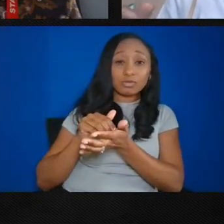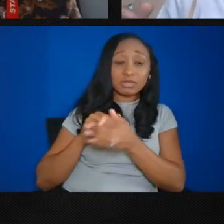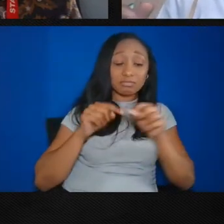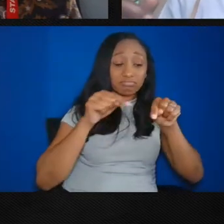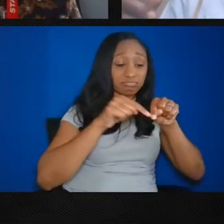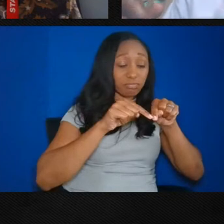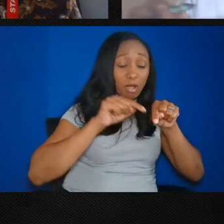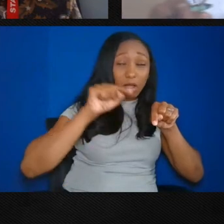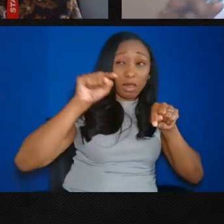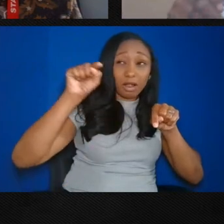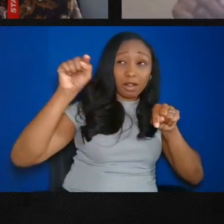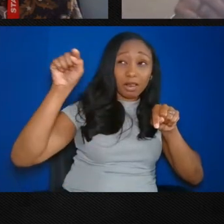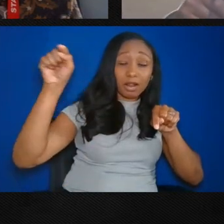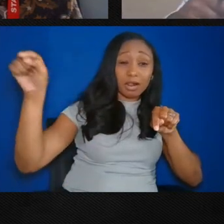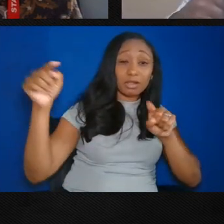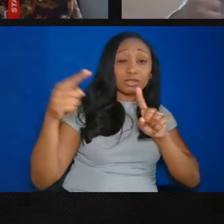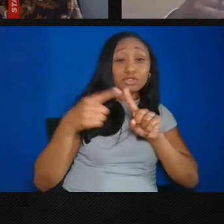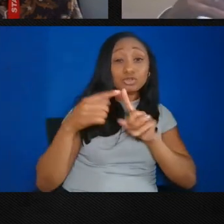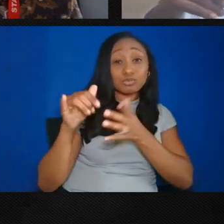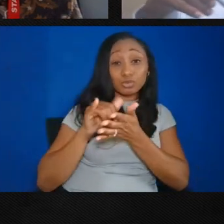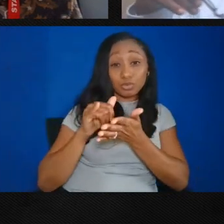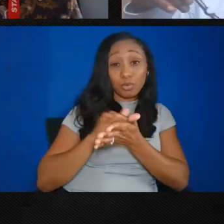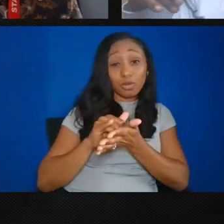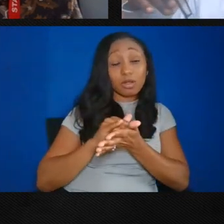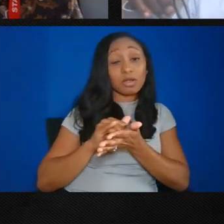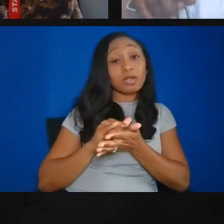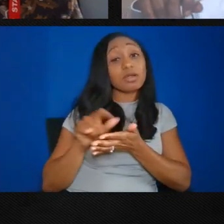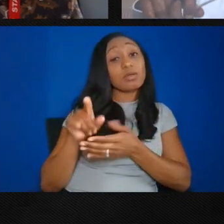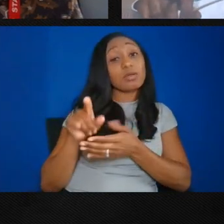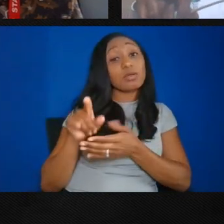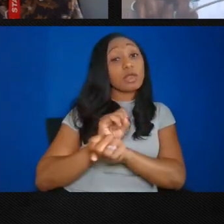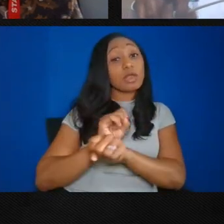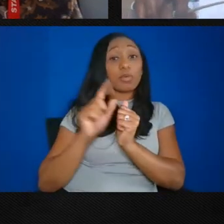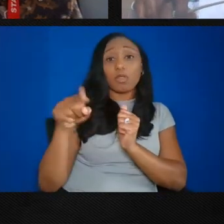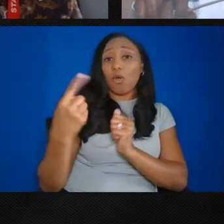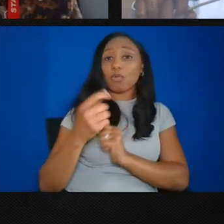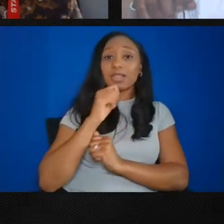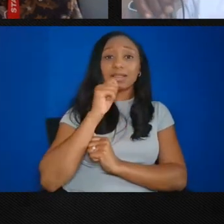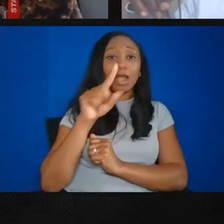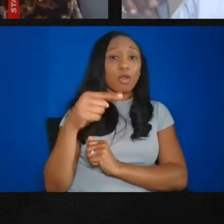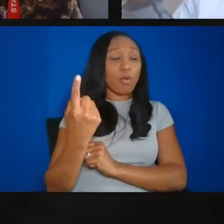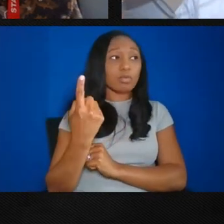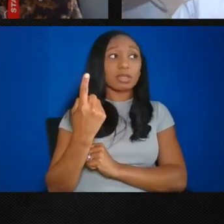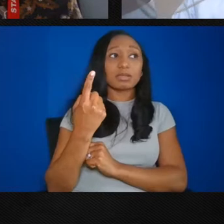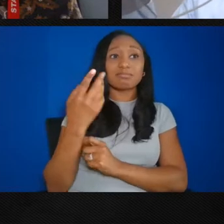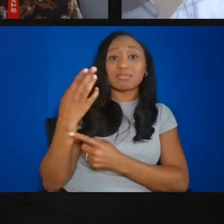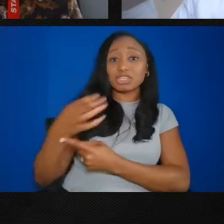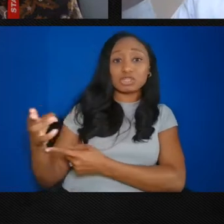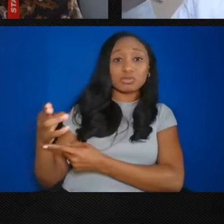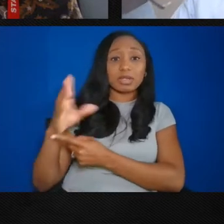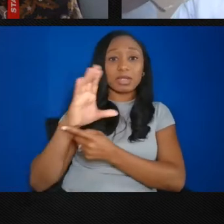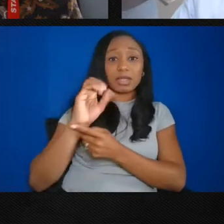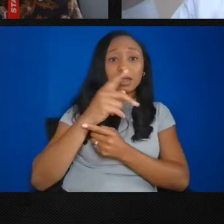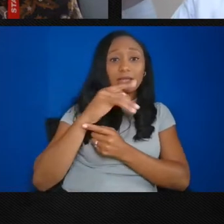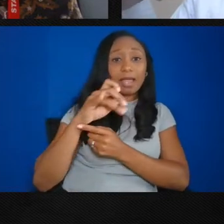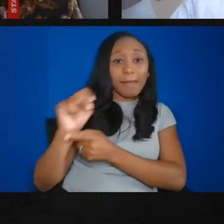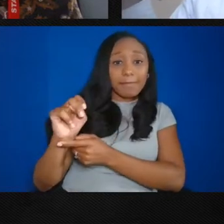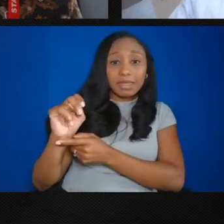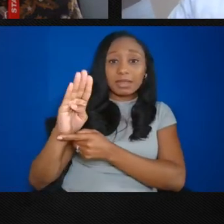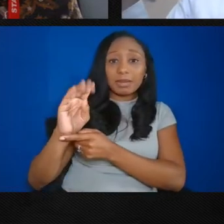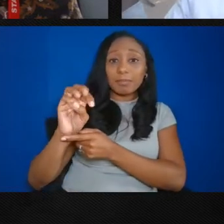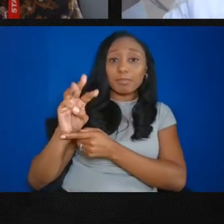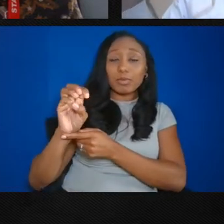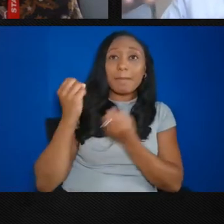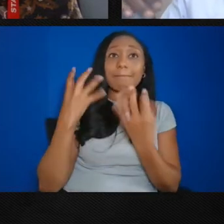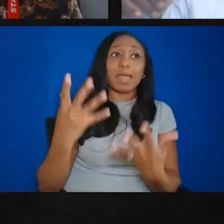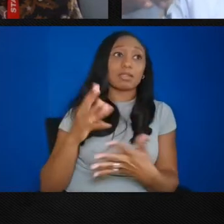New York. And so again, we work with not only historically Black colleges, Coppin, Bowie, Maryland, University of Maryland,